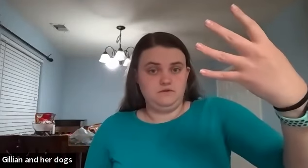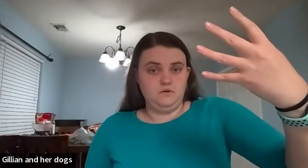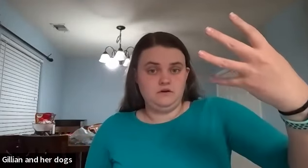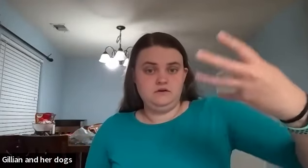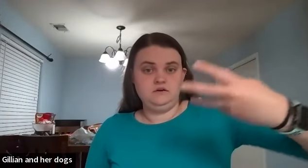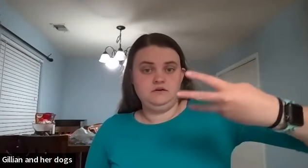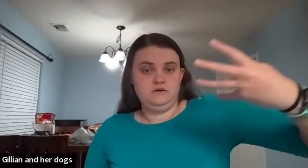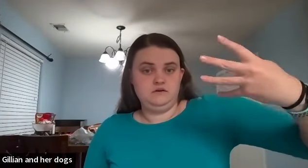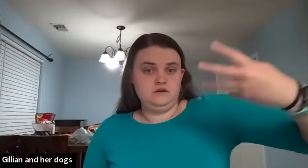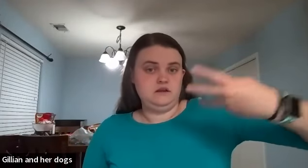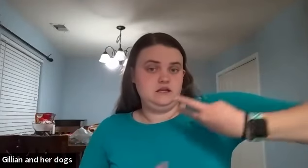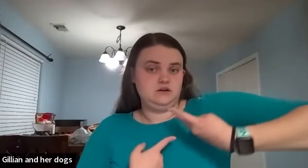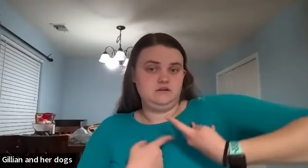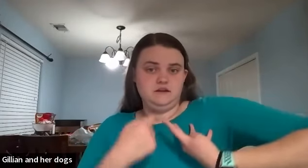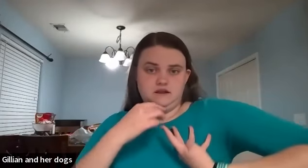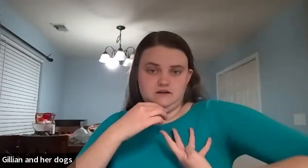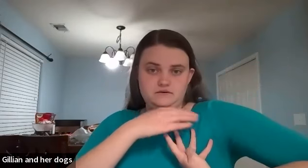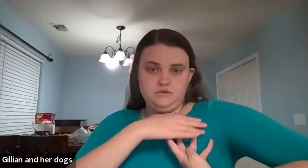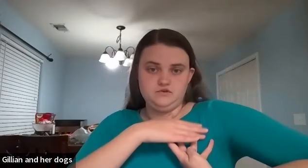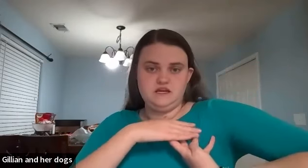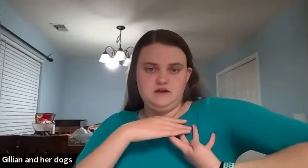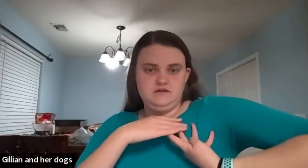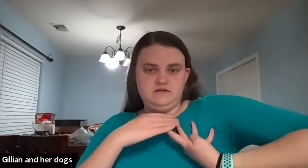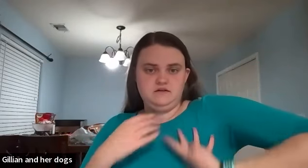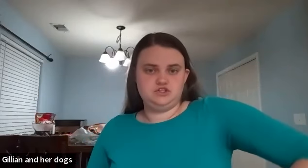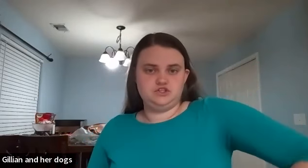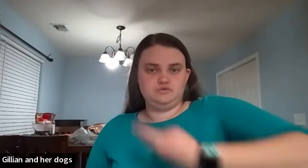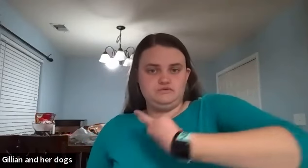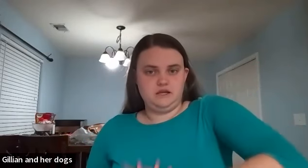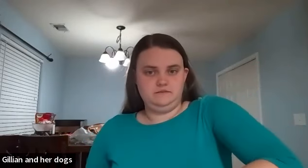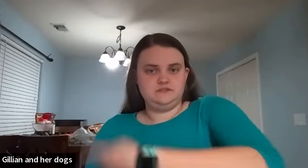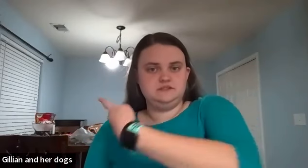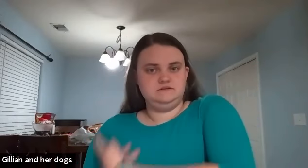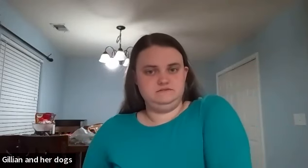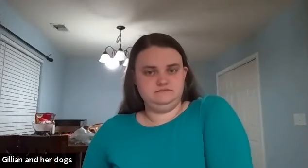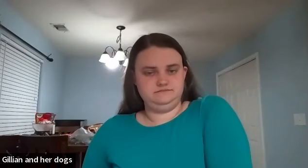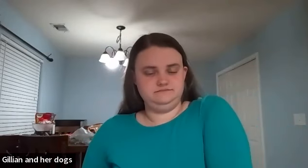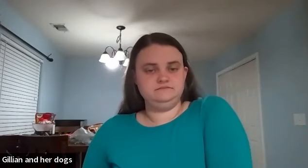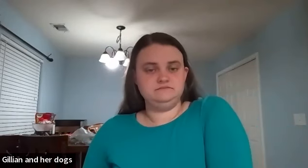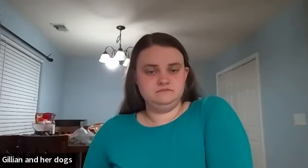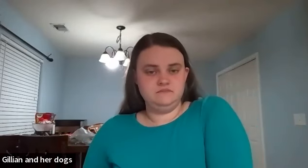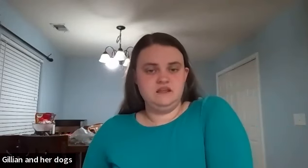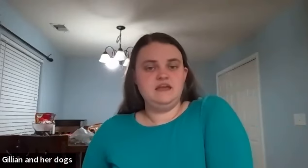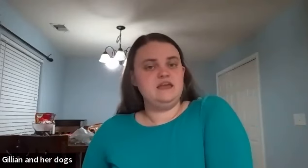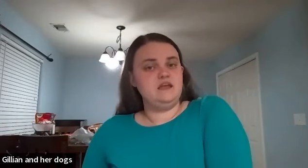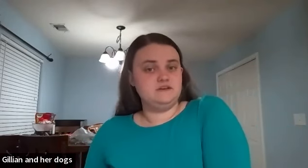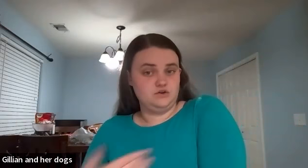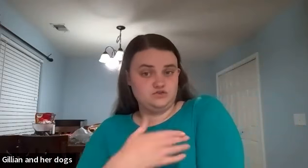the four and you're going to like kind of almost yeah stripes if it goes